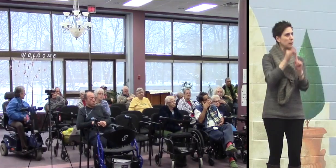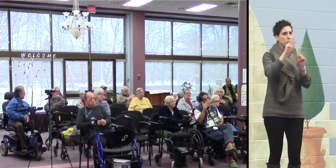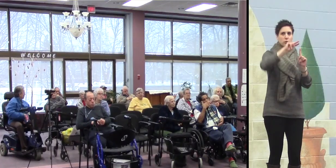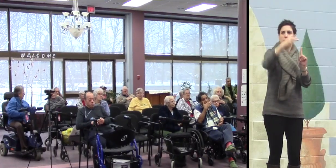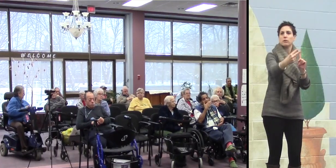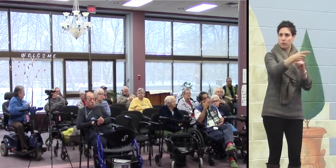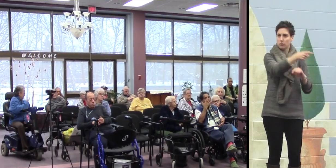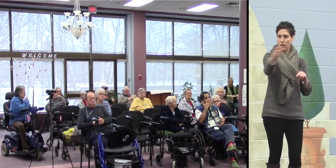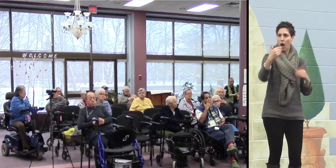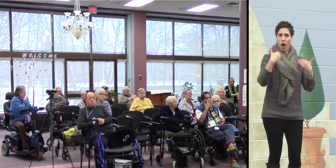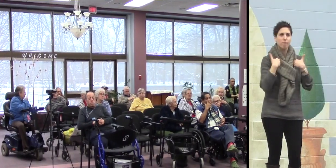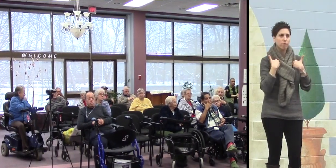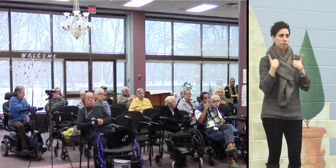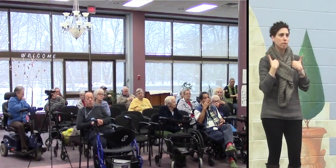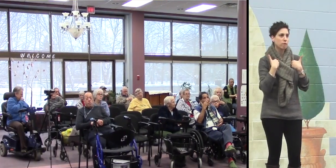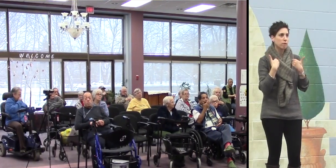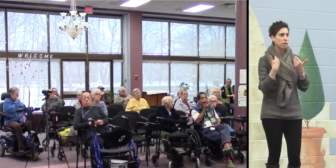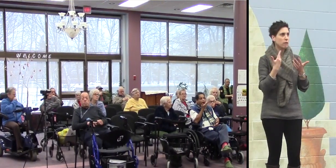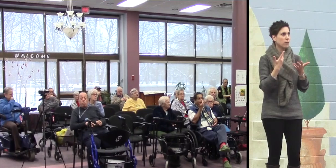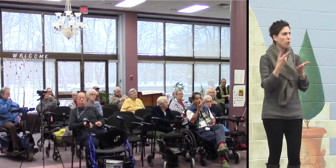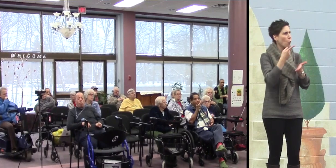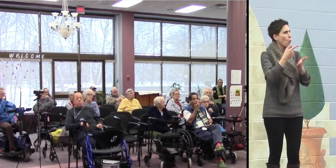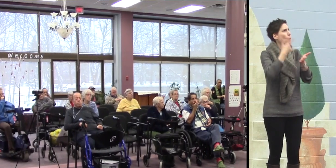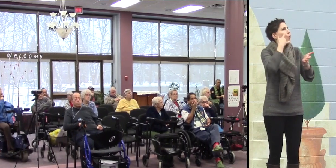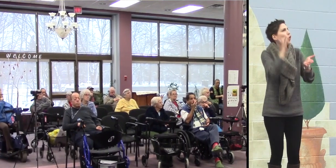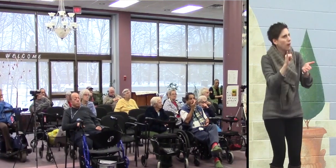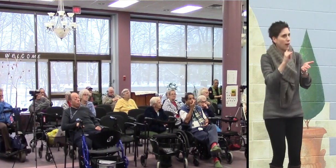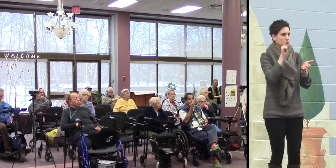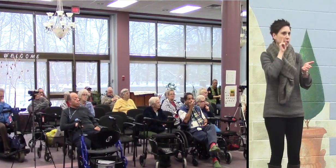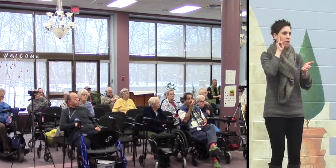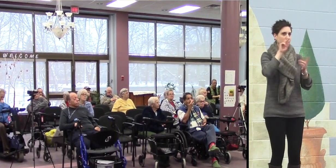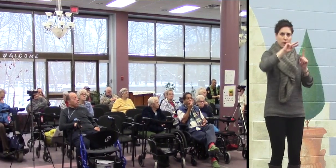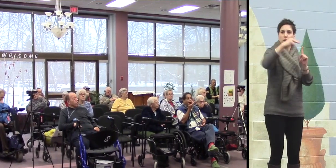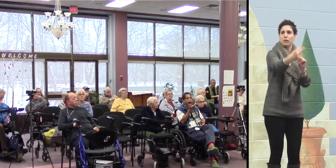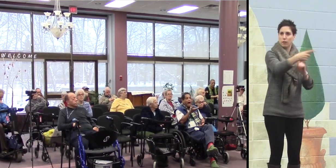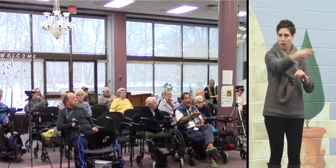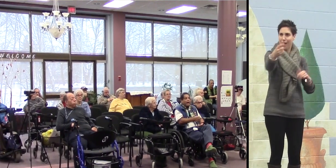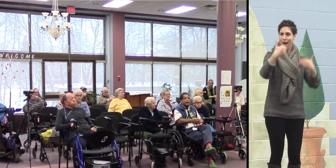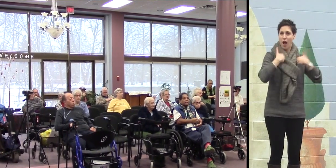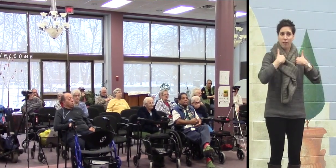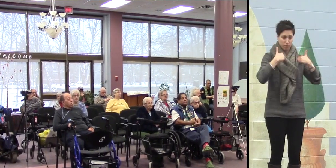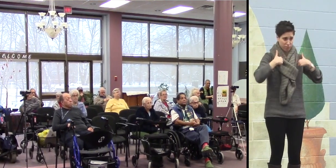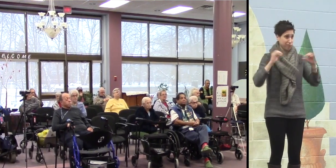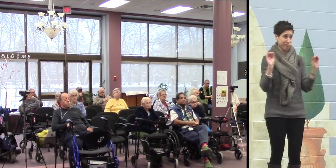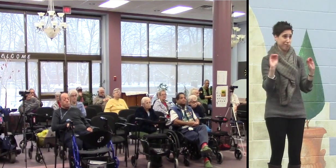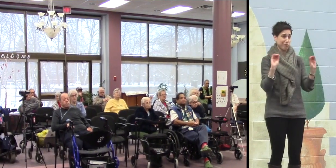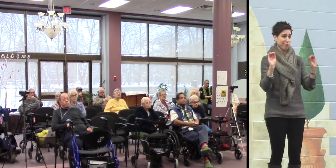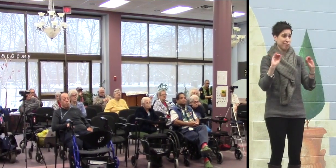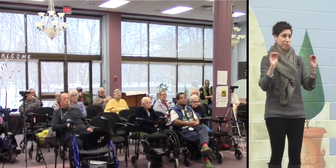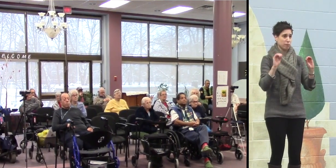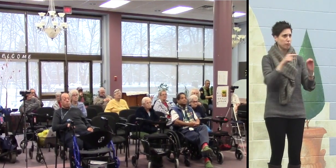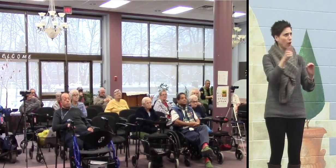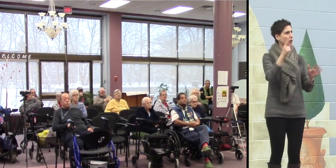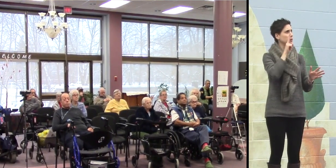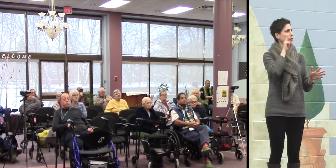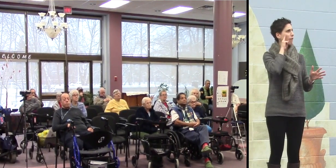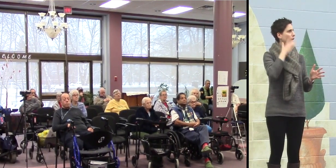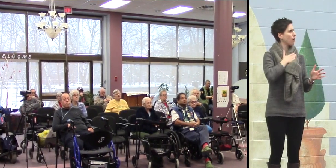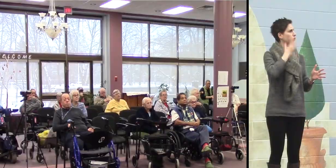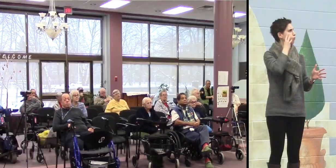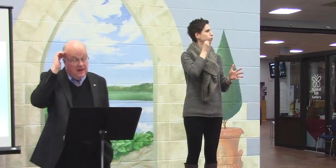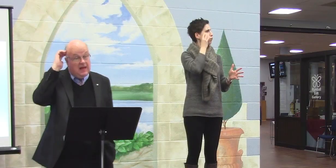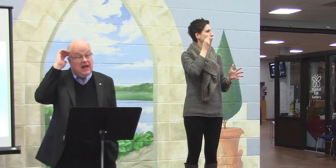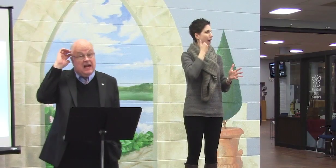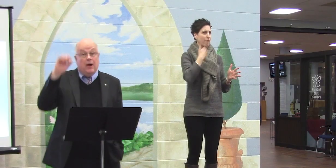into what it means to be deaf. And only you can say what that really means.